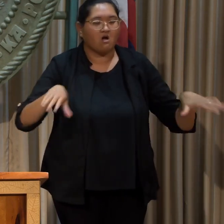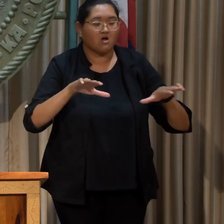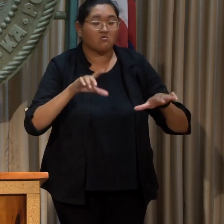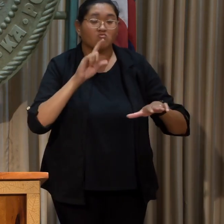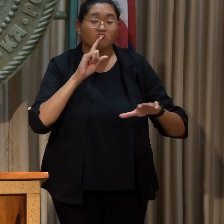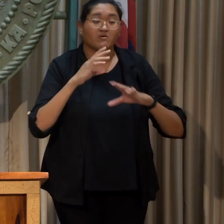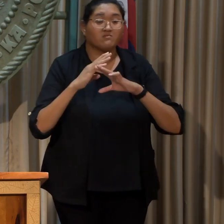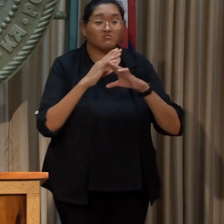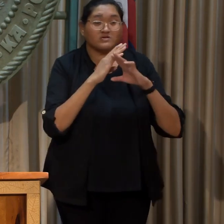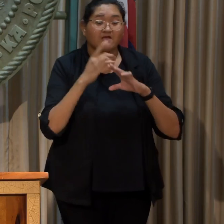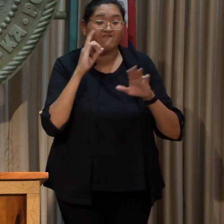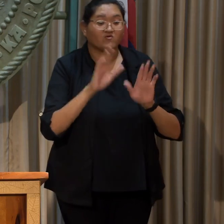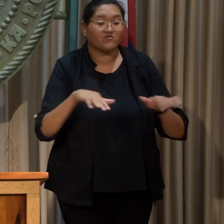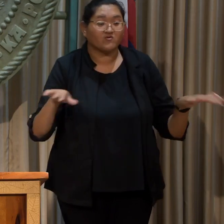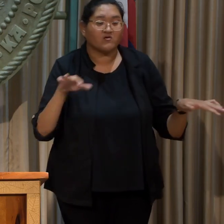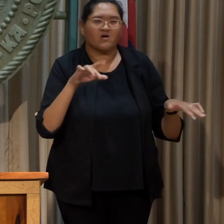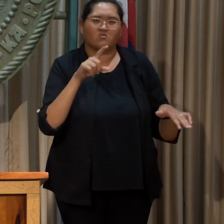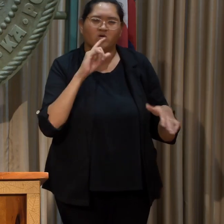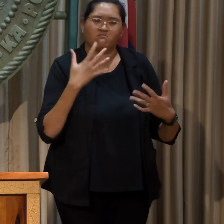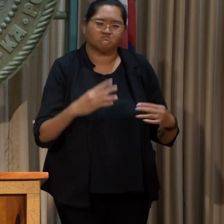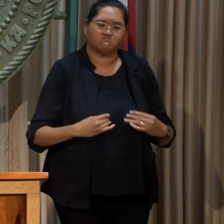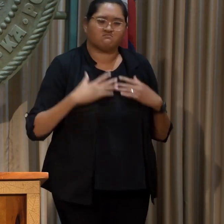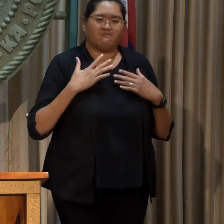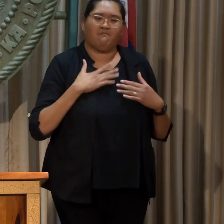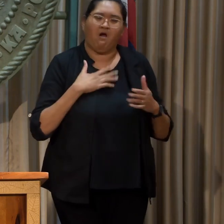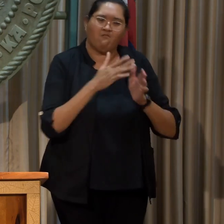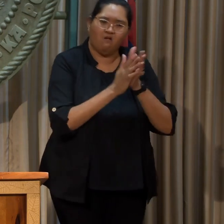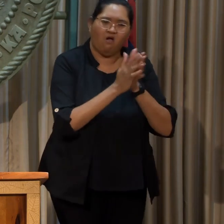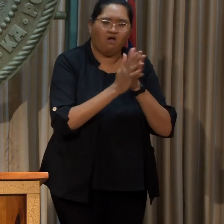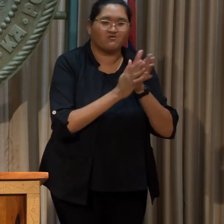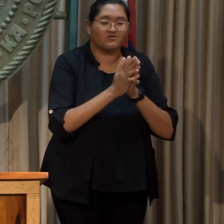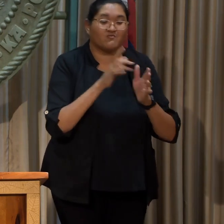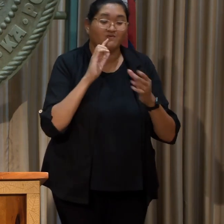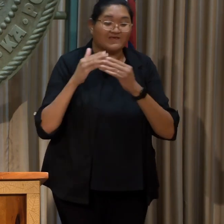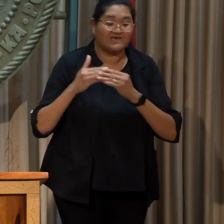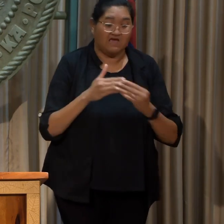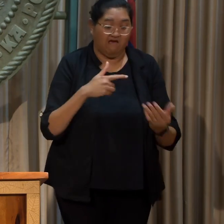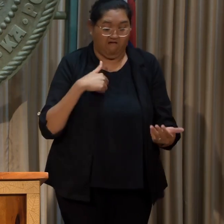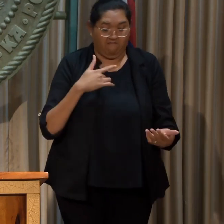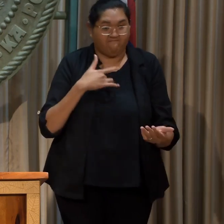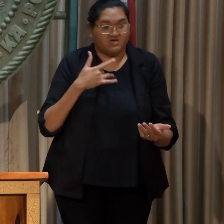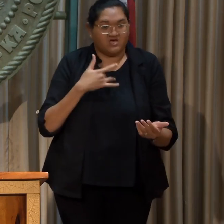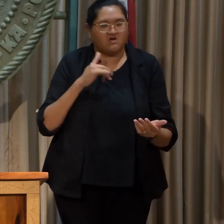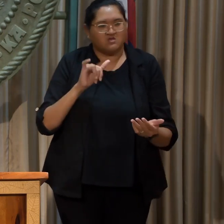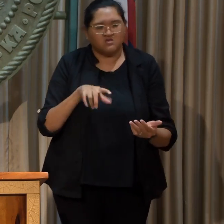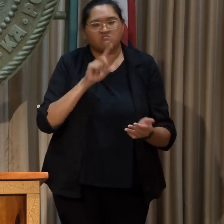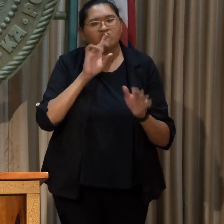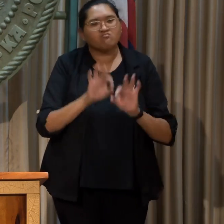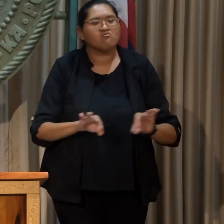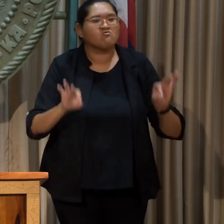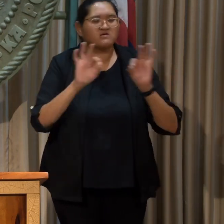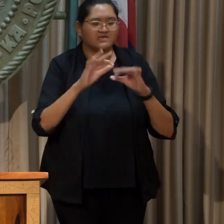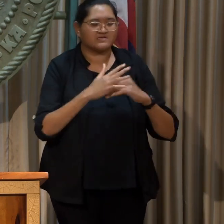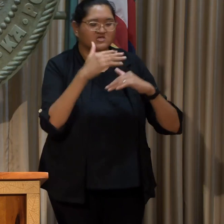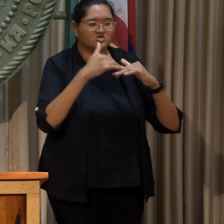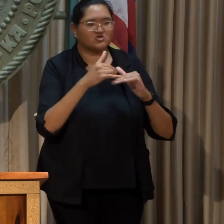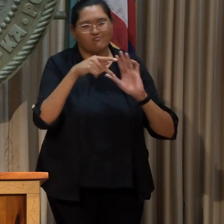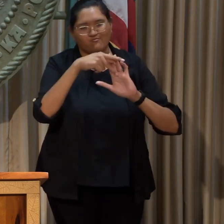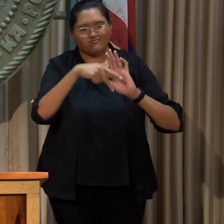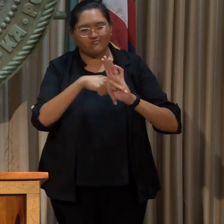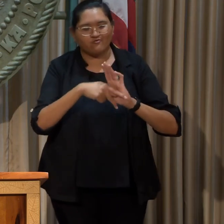protect the future for Keiki fuels my passion for this work, guided by what I feel is a very important indigenous principle.